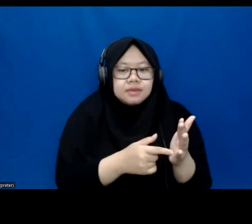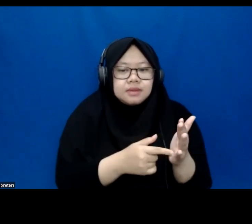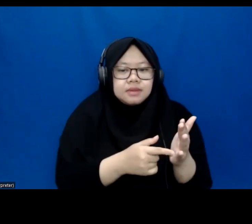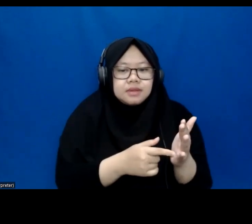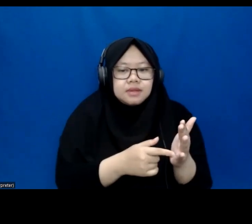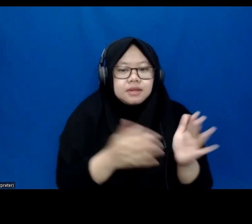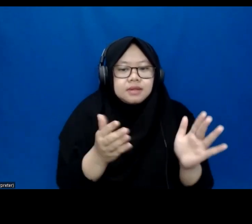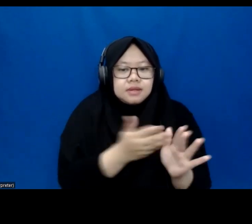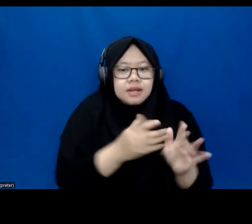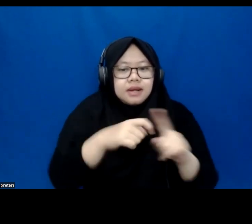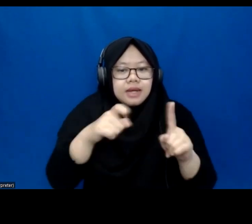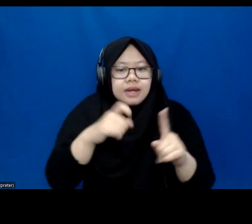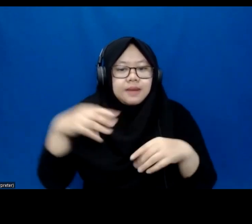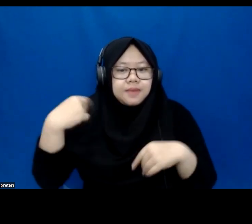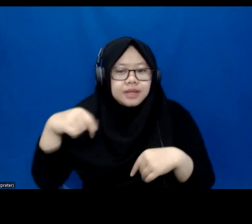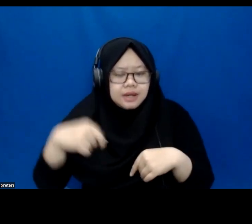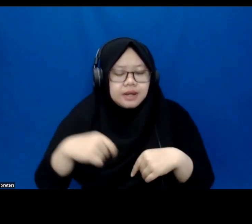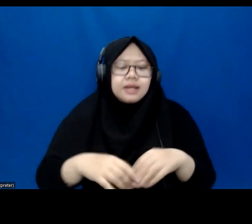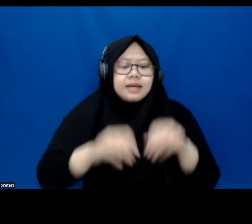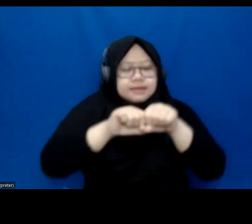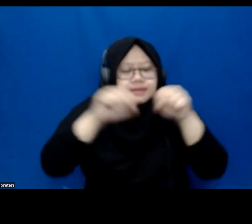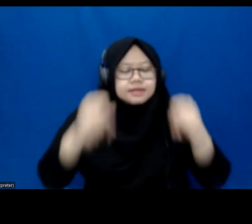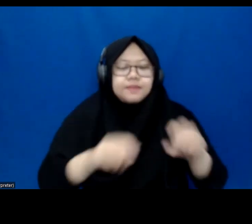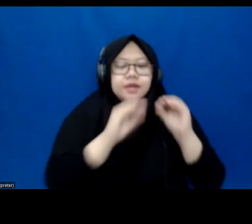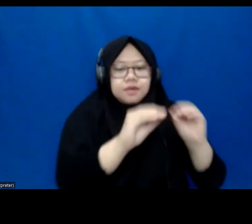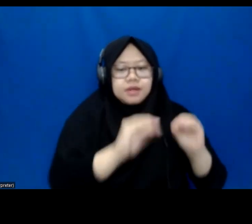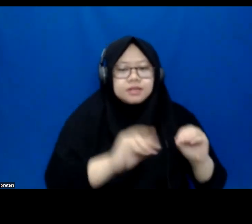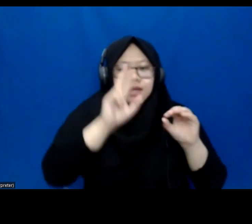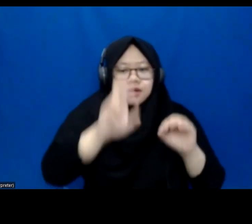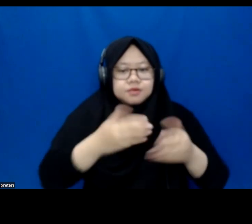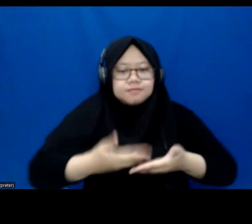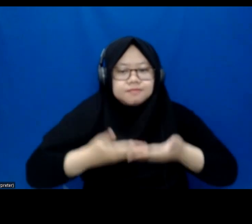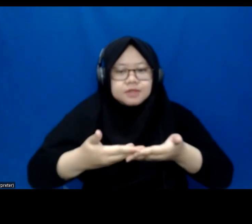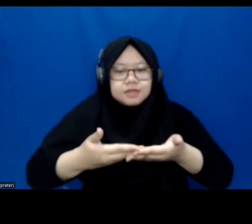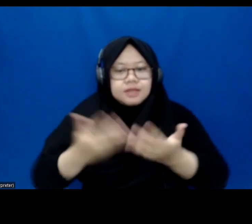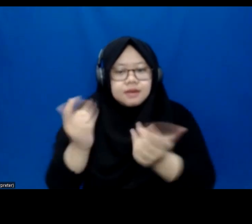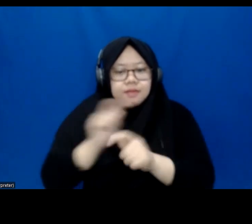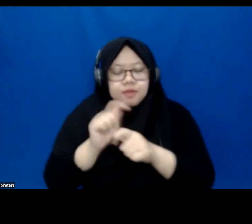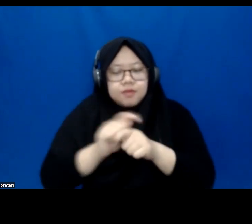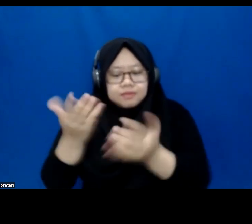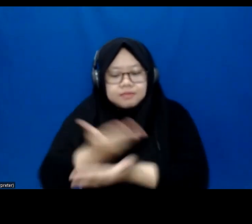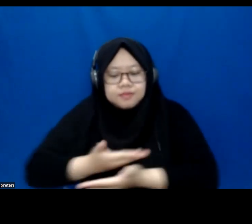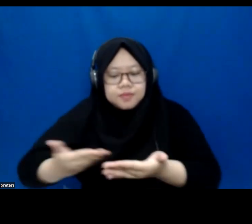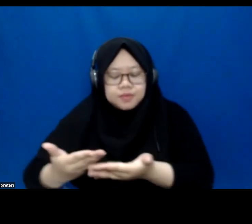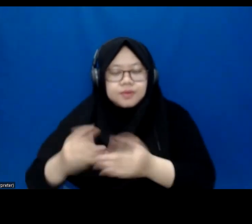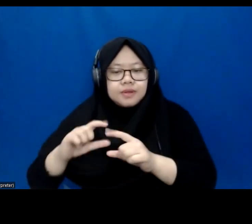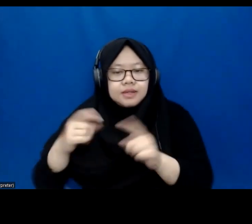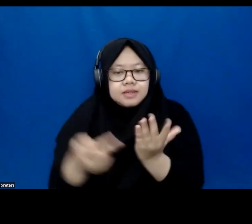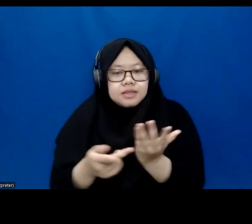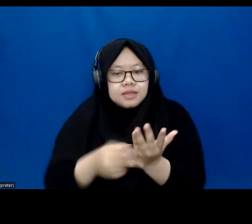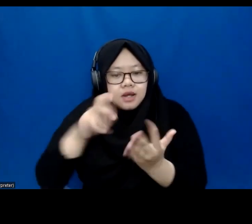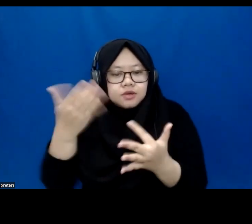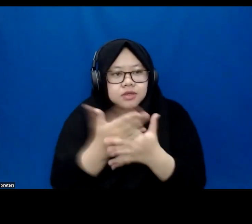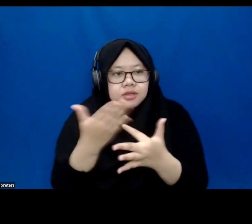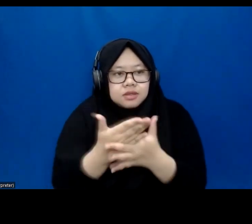comes from ministries. Education systems should ensure that digital learning environments and resources are designed with accessibility in